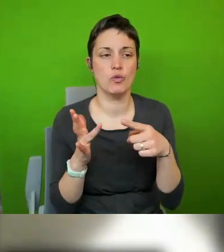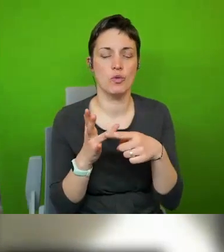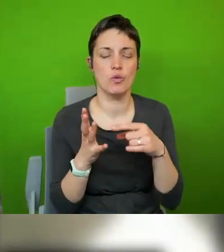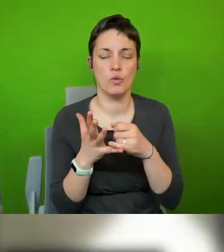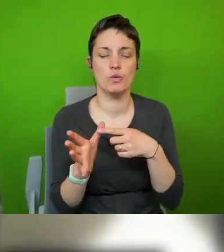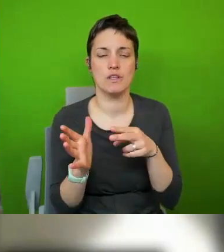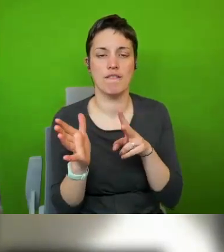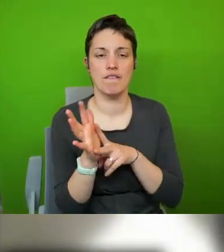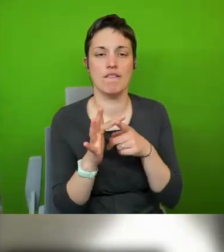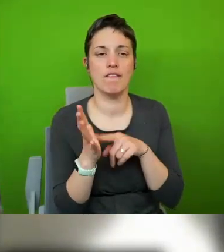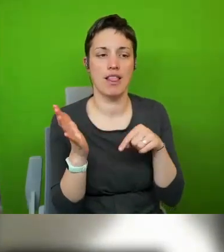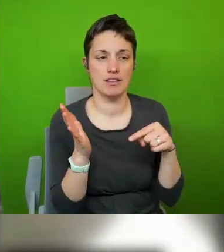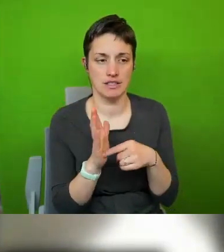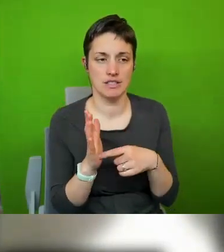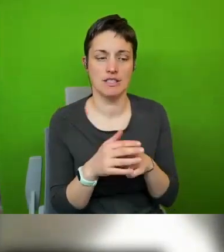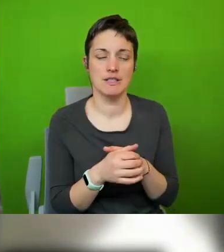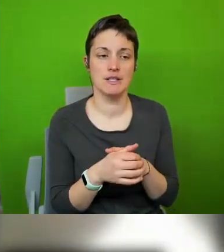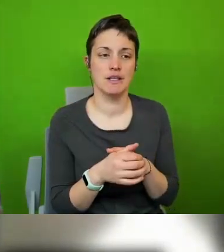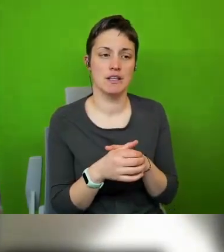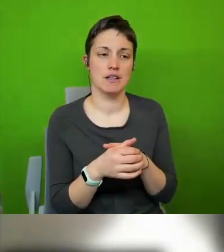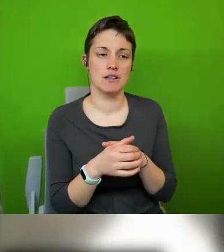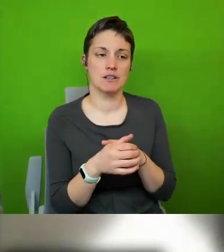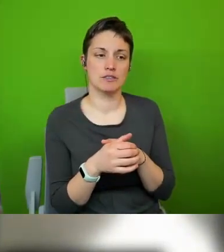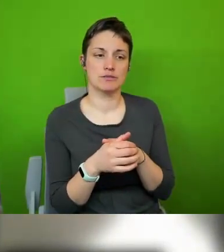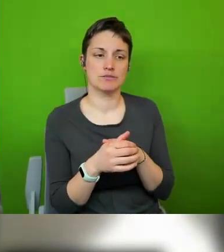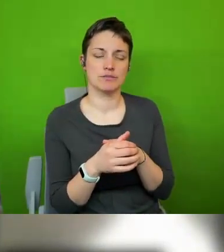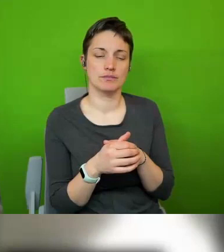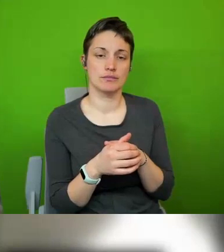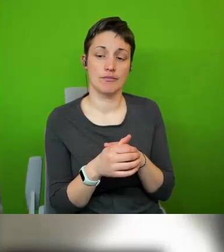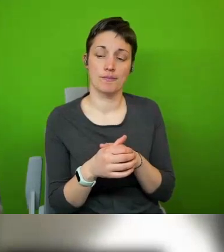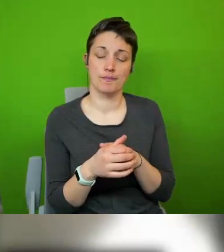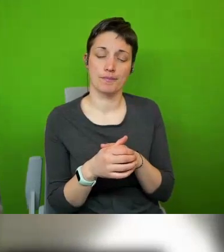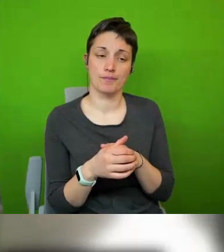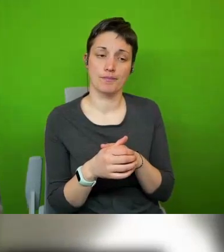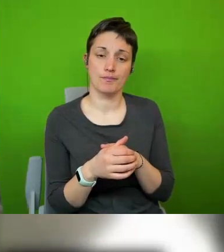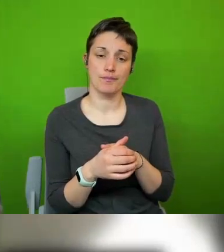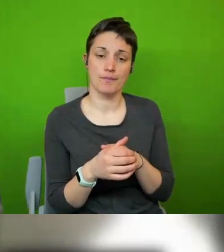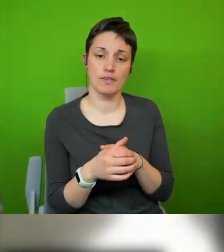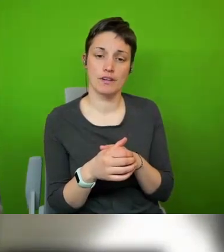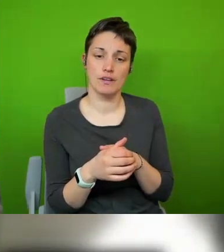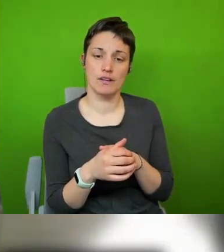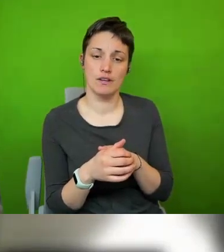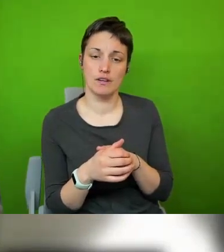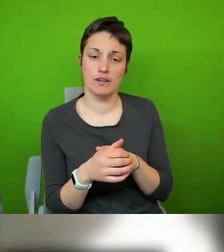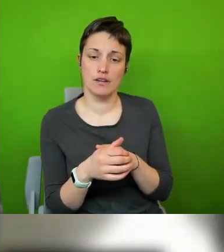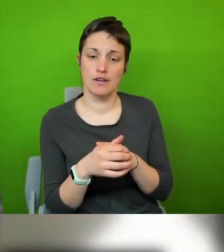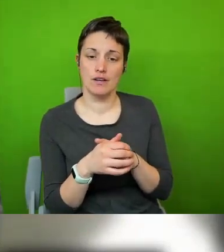udhr and the importance of udhr i think is is unquestioned um also for the uh for the idea of human